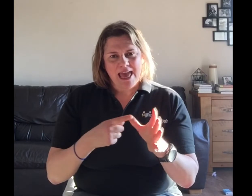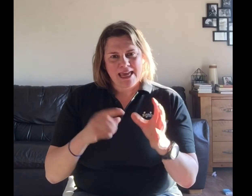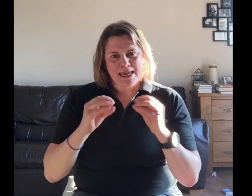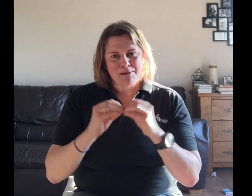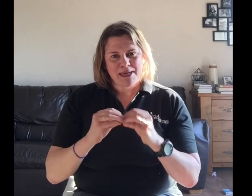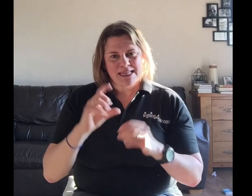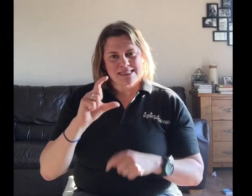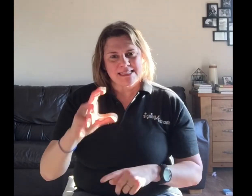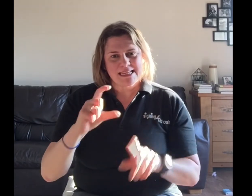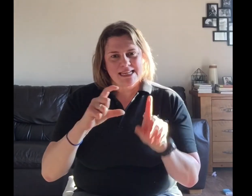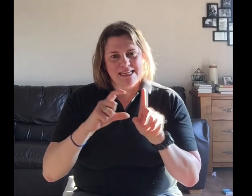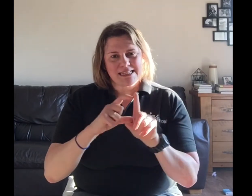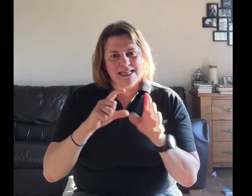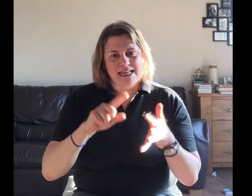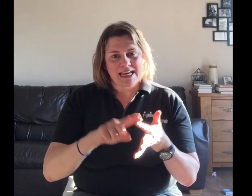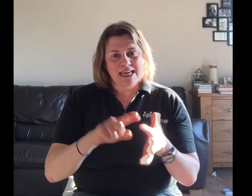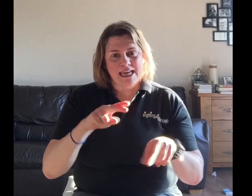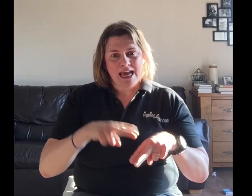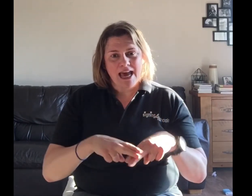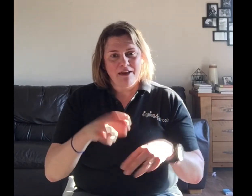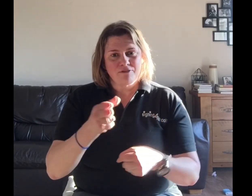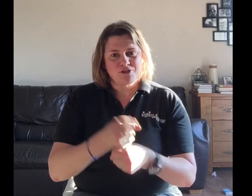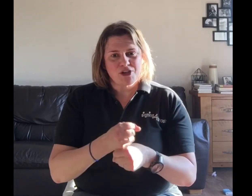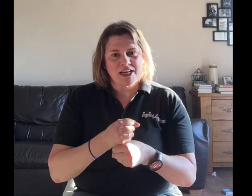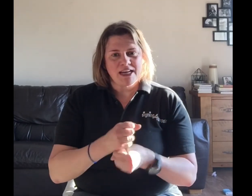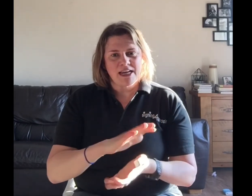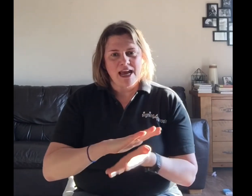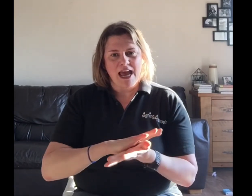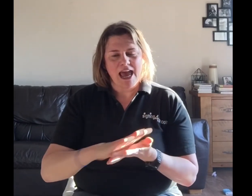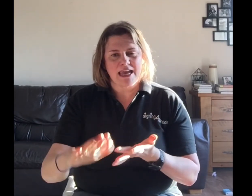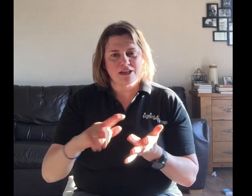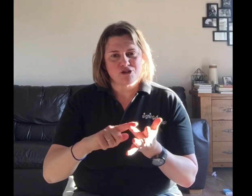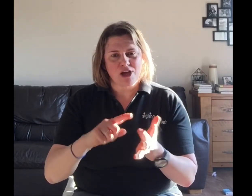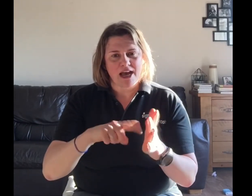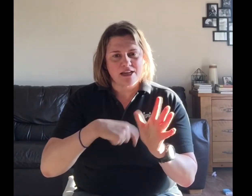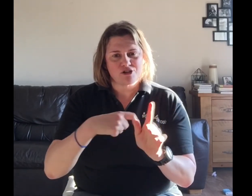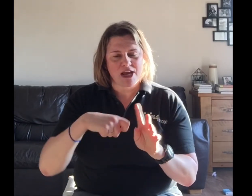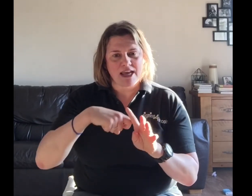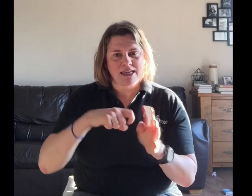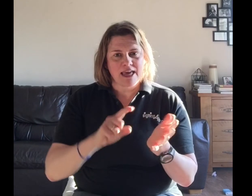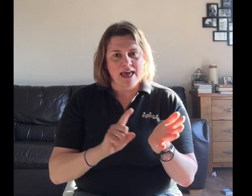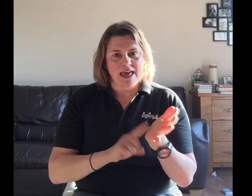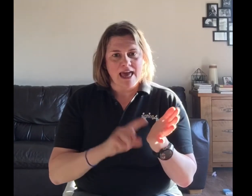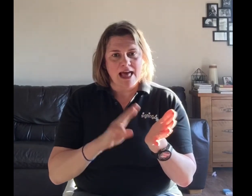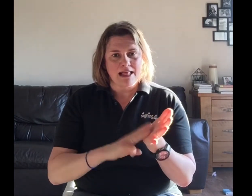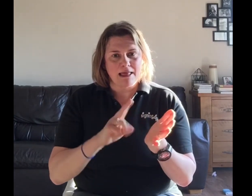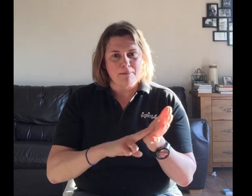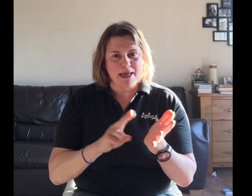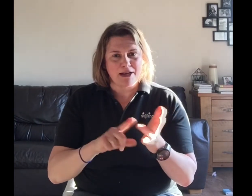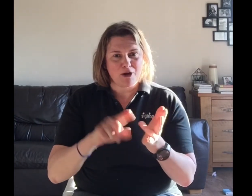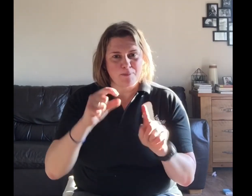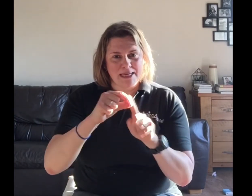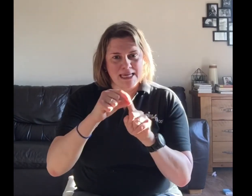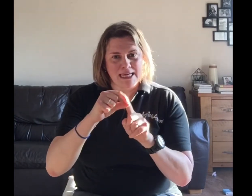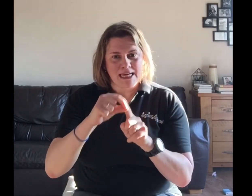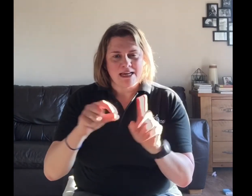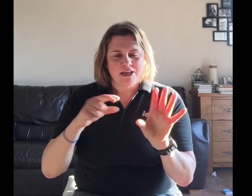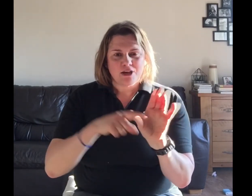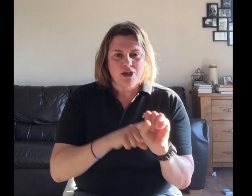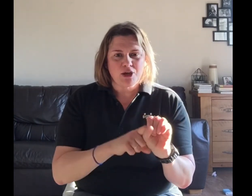A, B, C, D, E, F, G, H, I, J, K, L, M, N, O, P, Q,